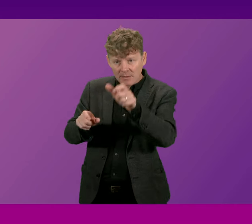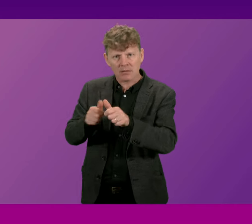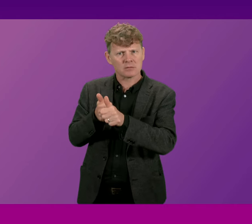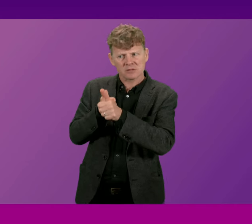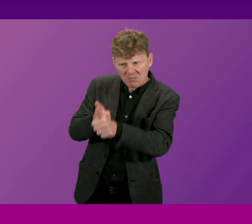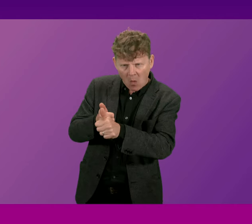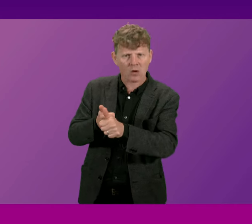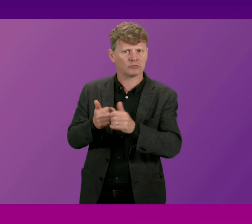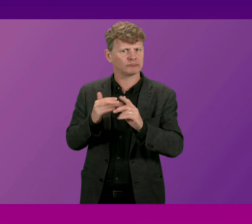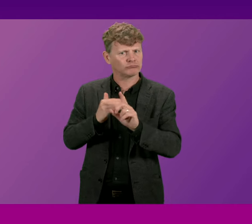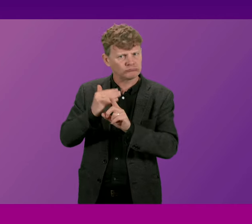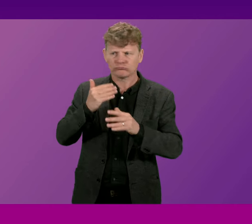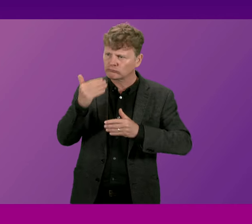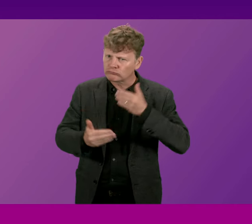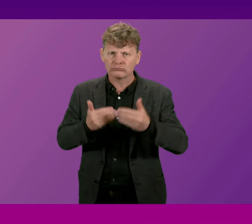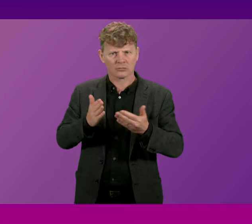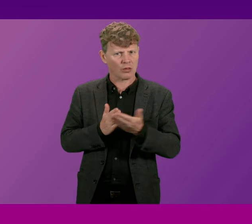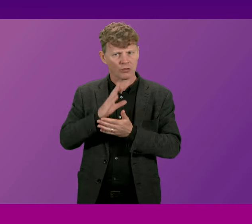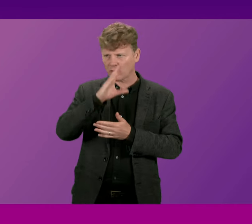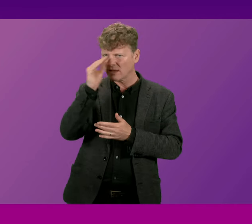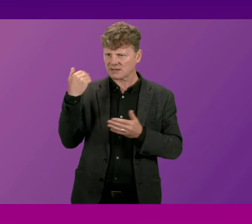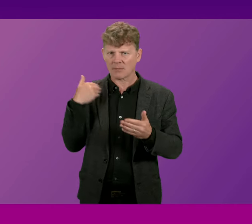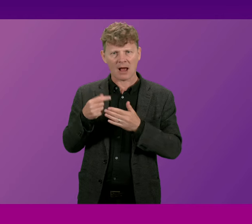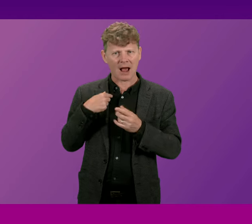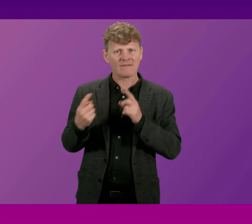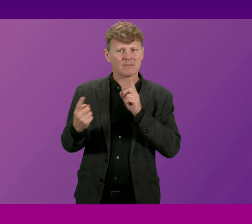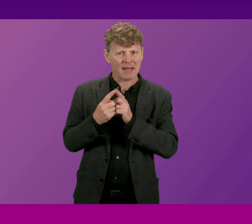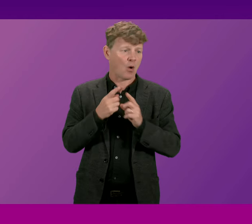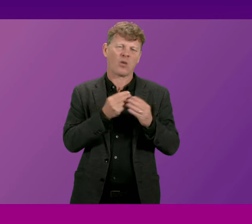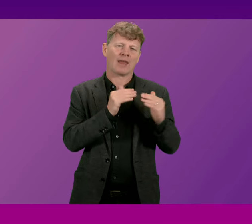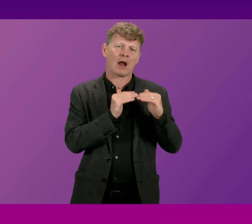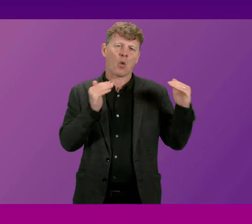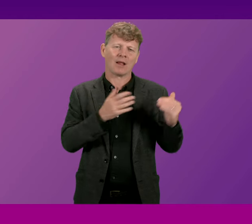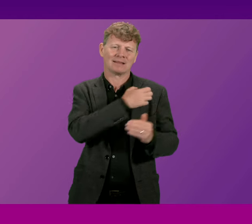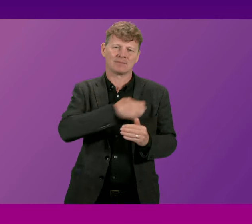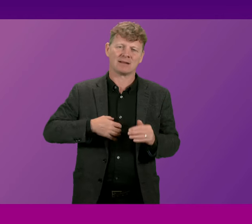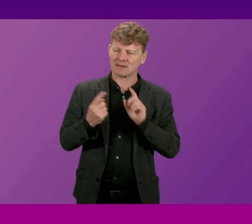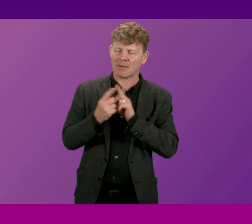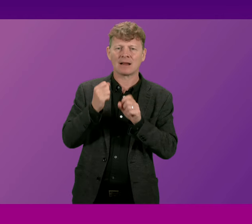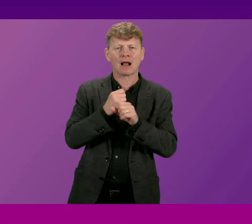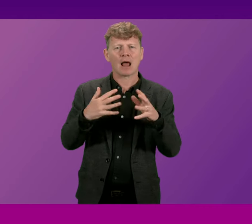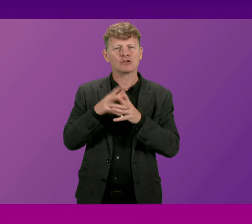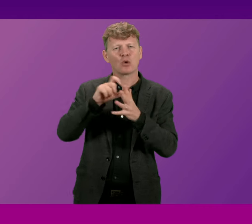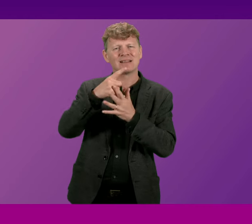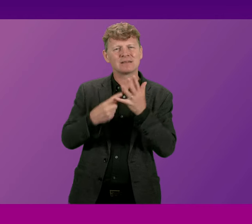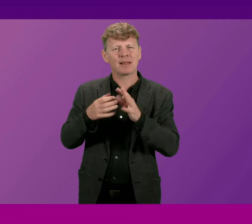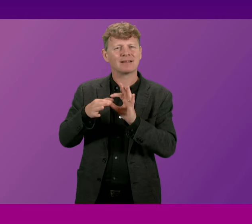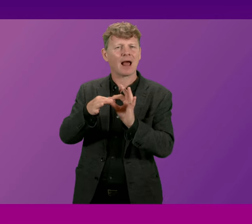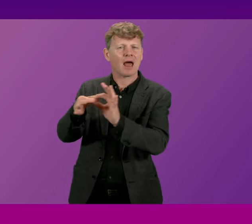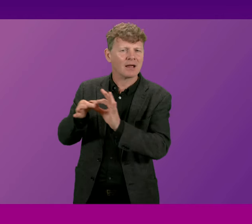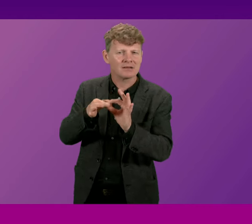over the summer I met along with the Equalities Minister the Glasgow Disability Alliance and a number of other